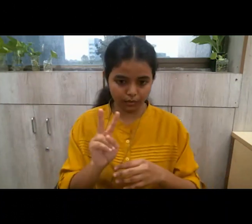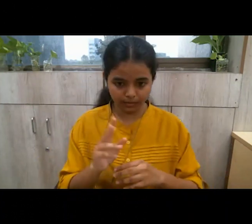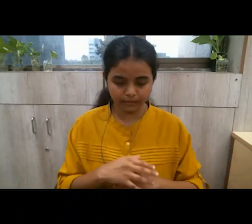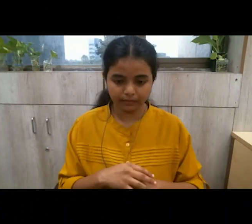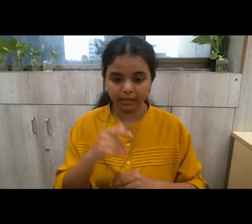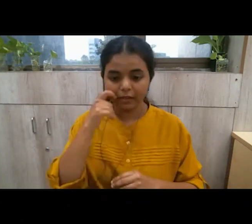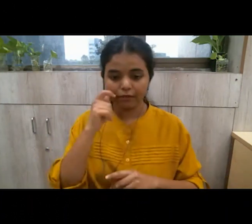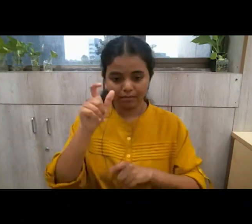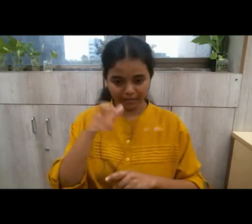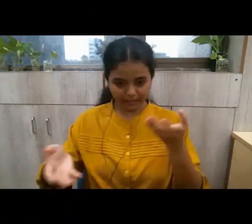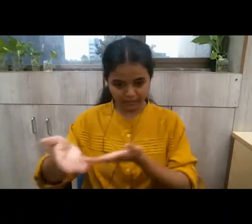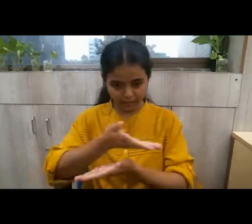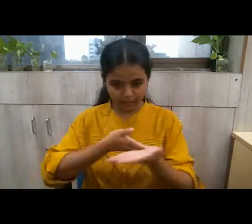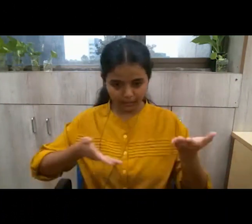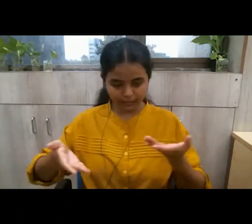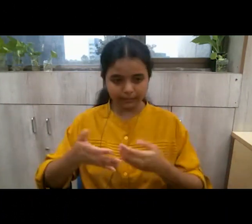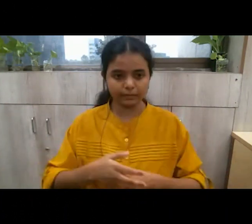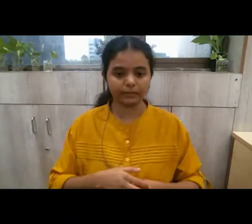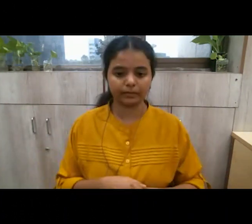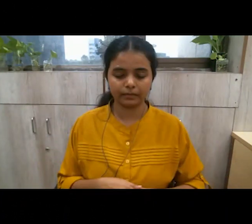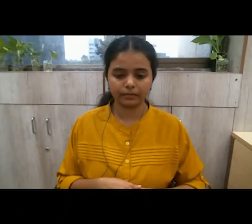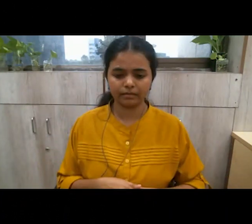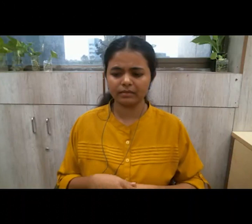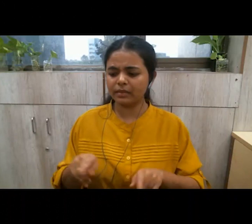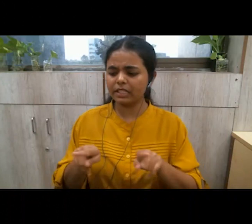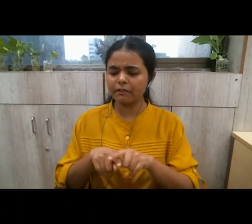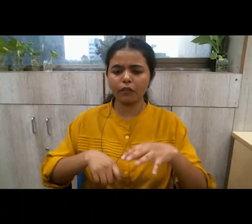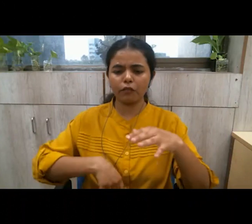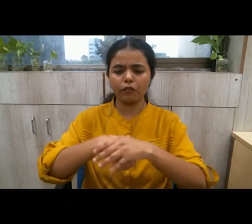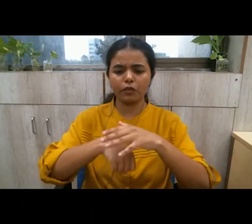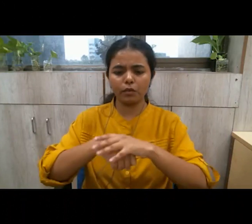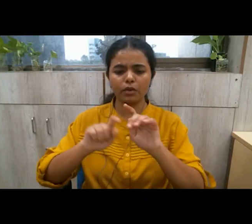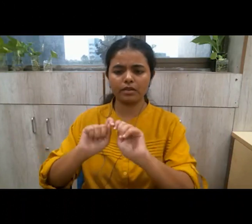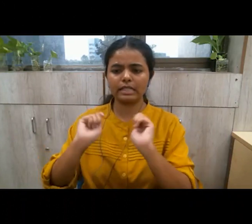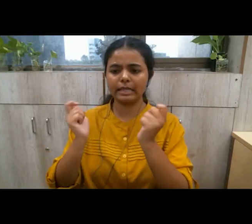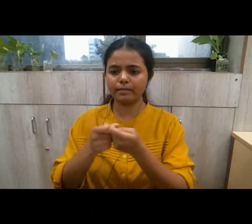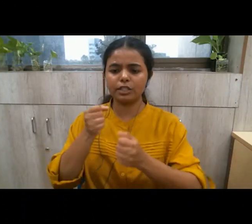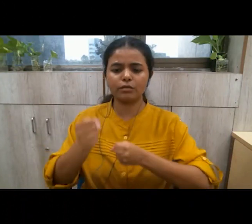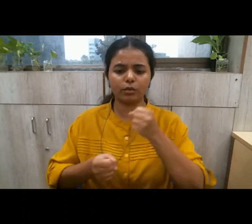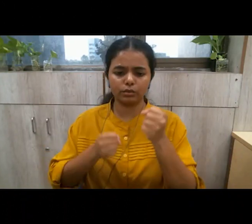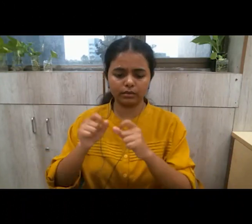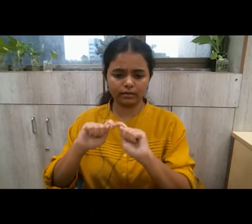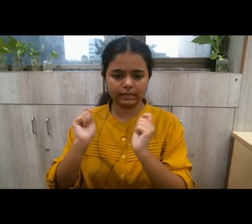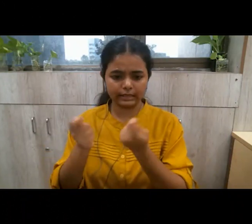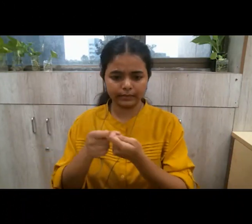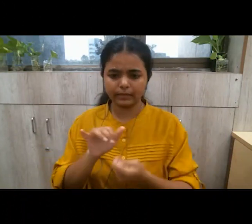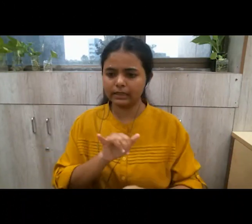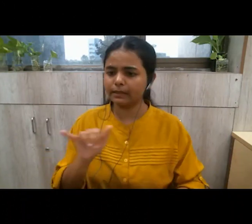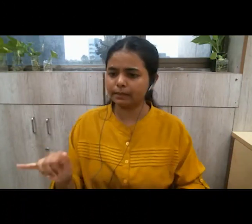we the human race we are a football team a sports team